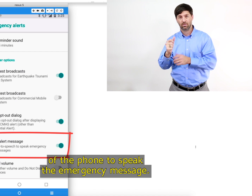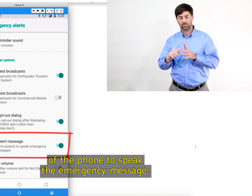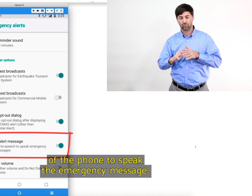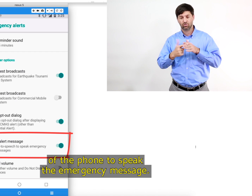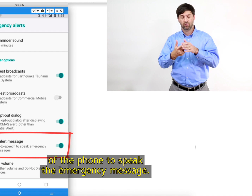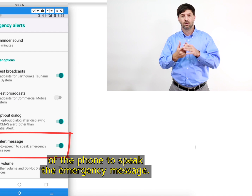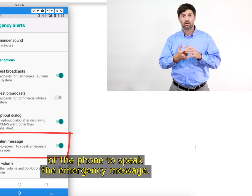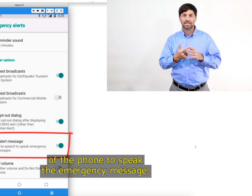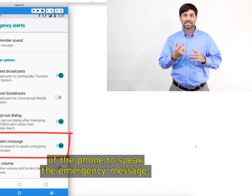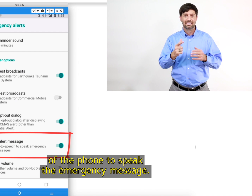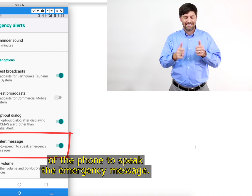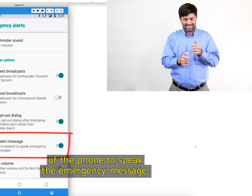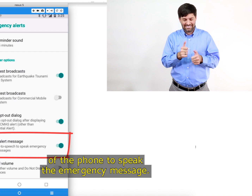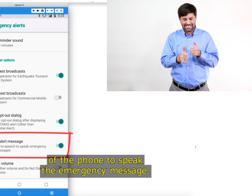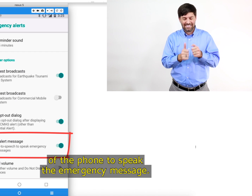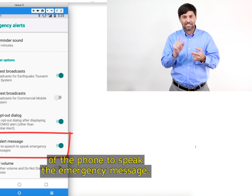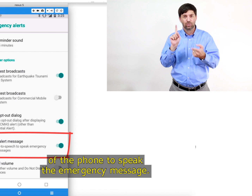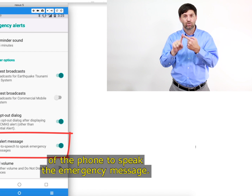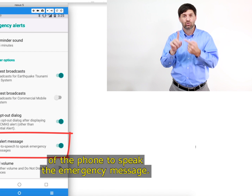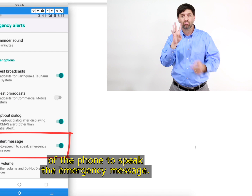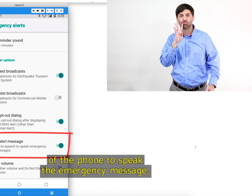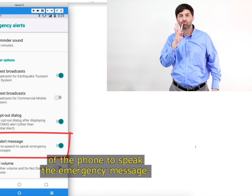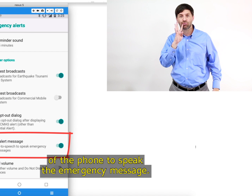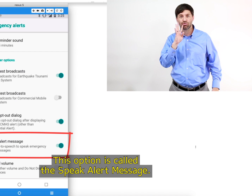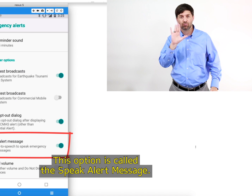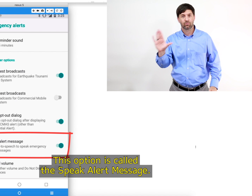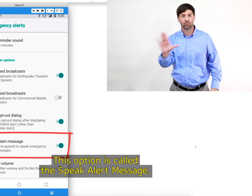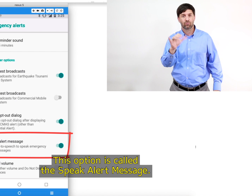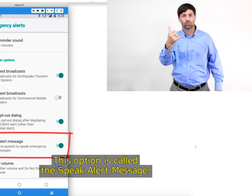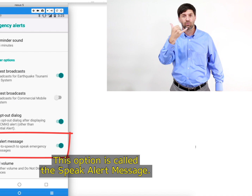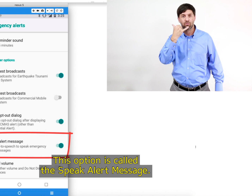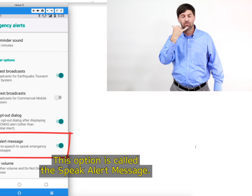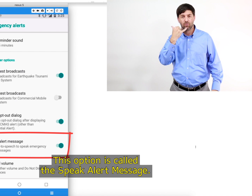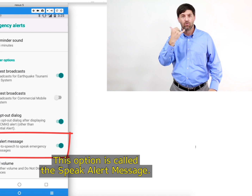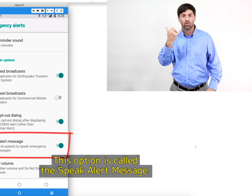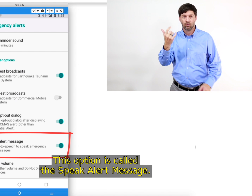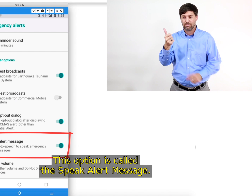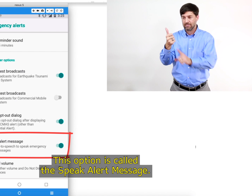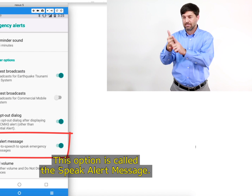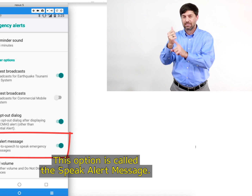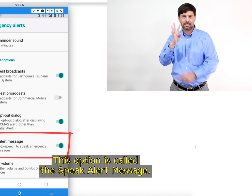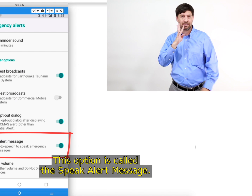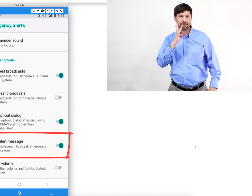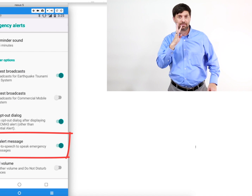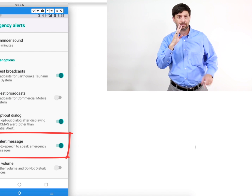phone to speak the emergency message. This option is called the speak alert message.